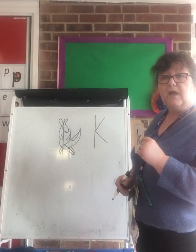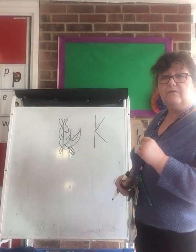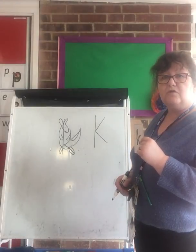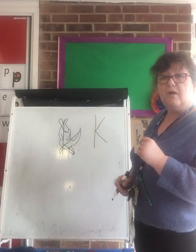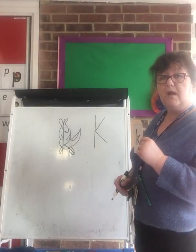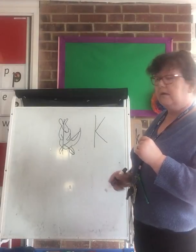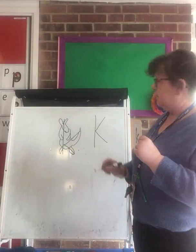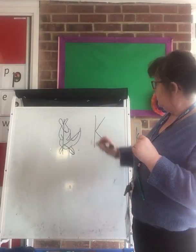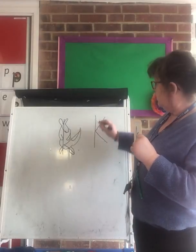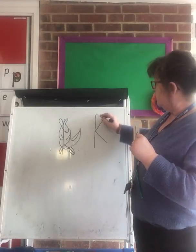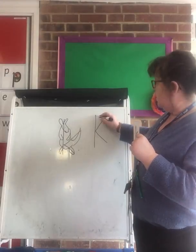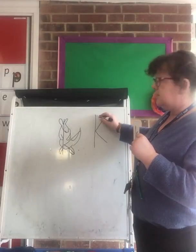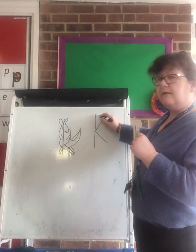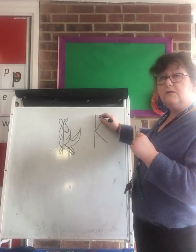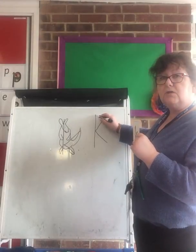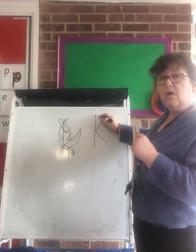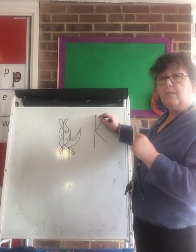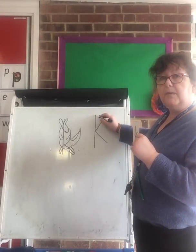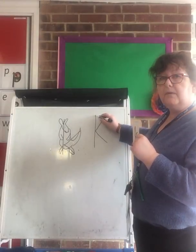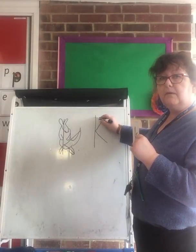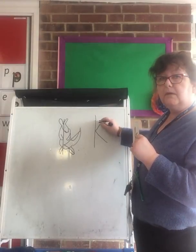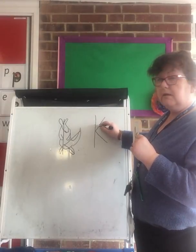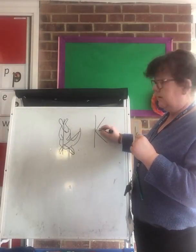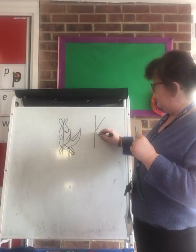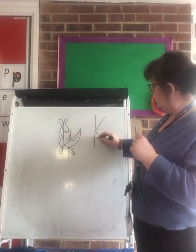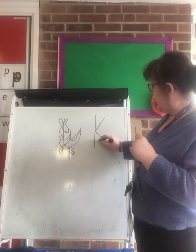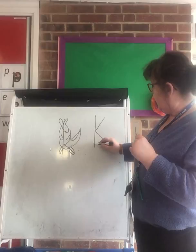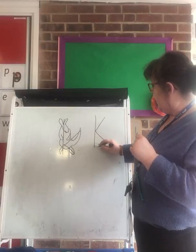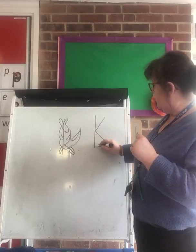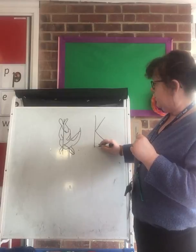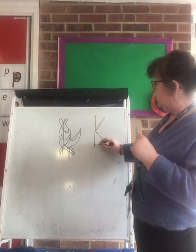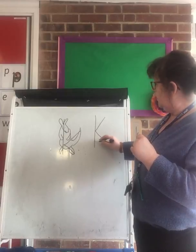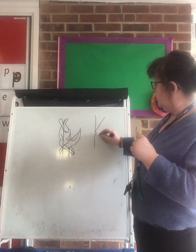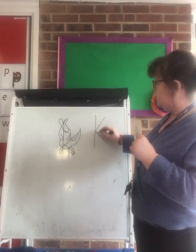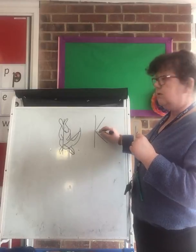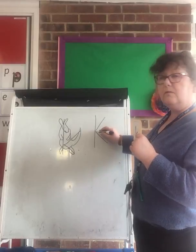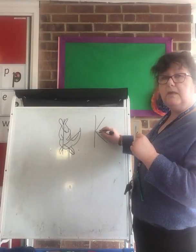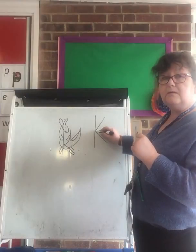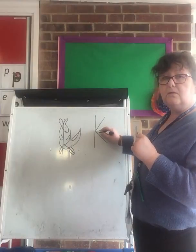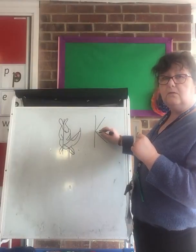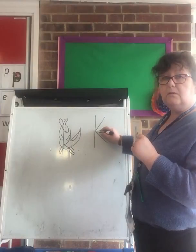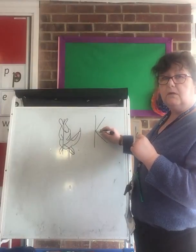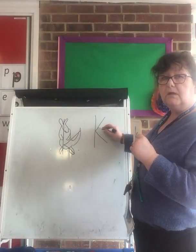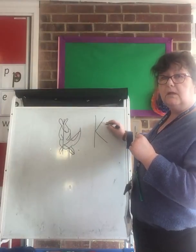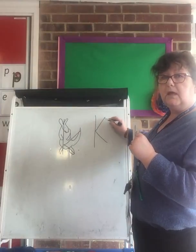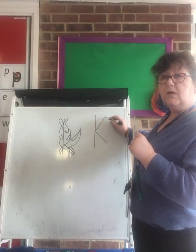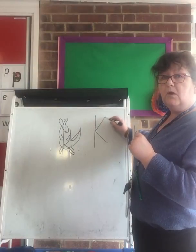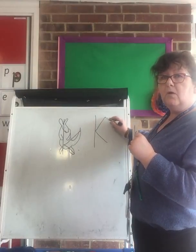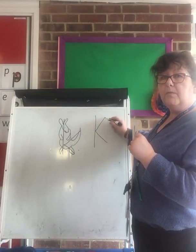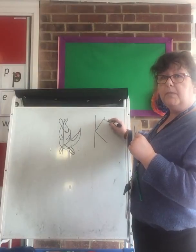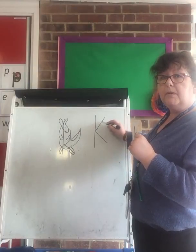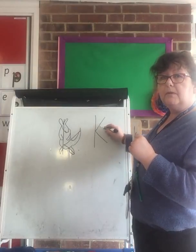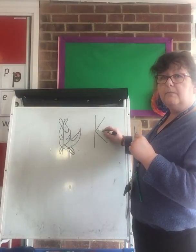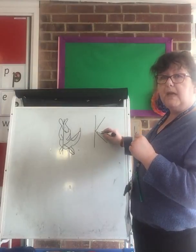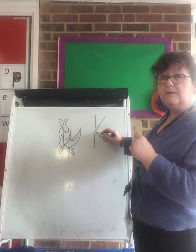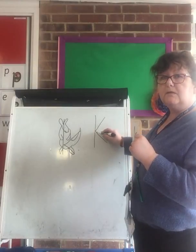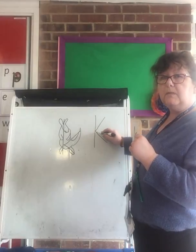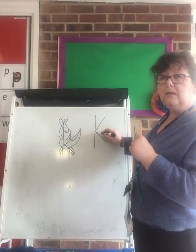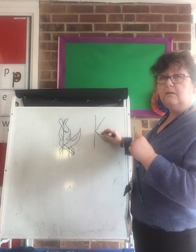have a try. Start at his tail, down to the middle, kick up, back to the middle,